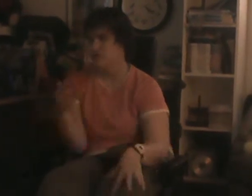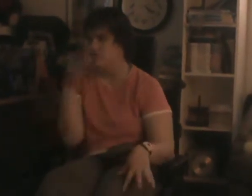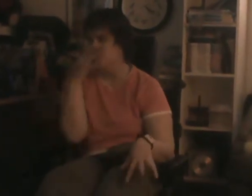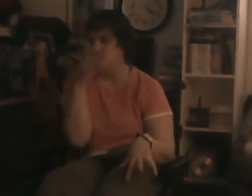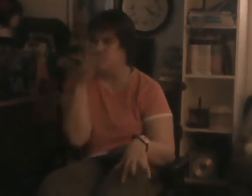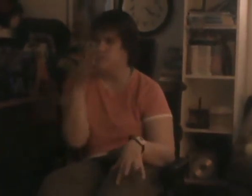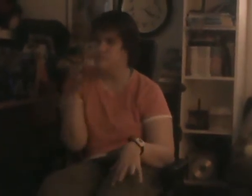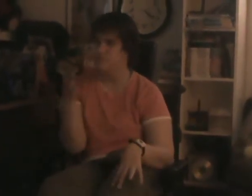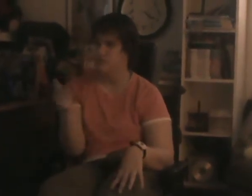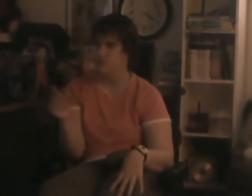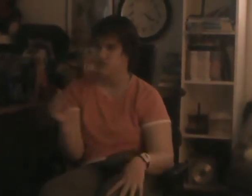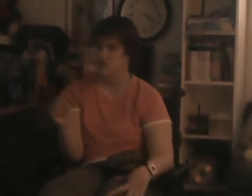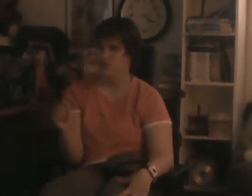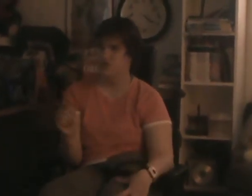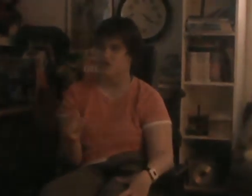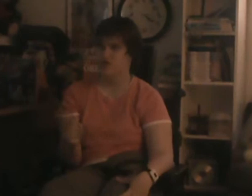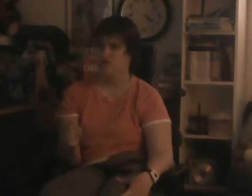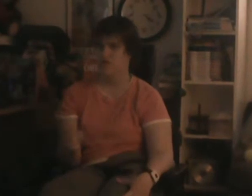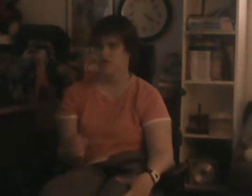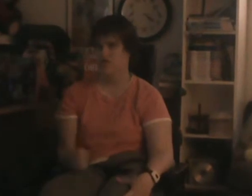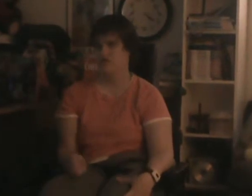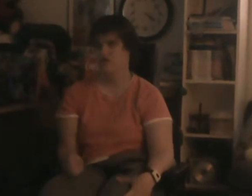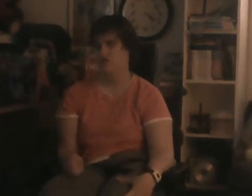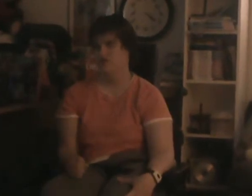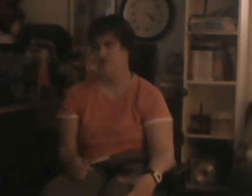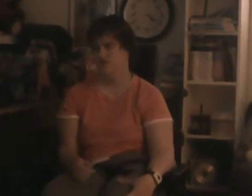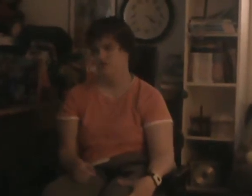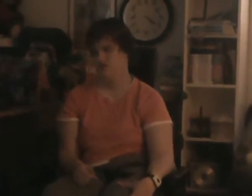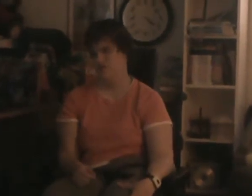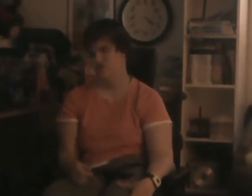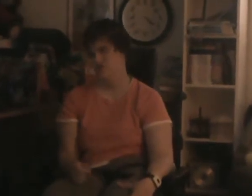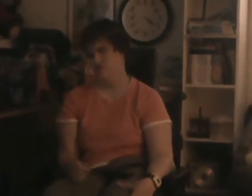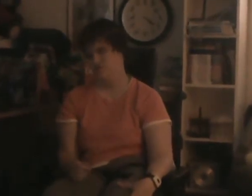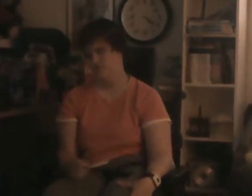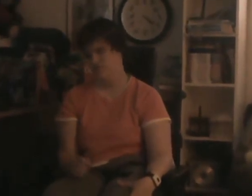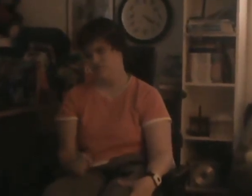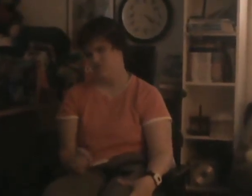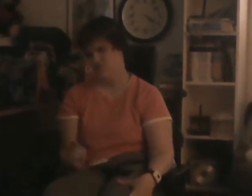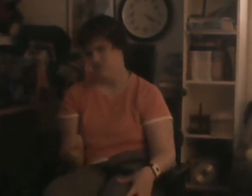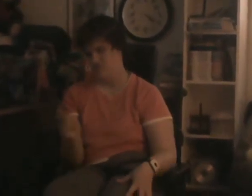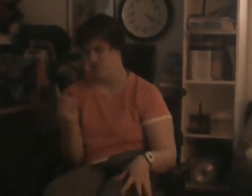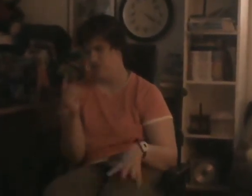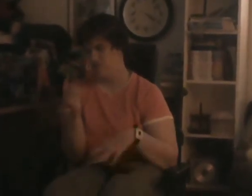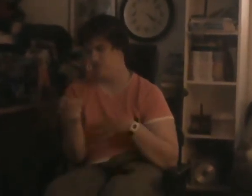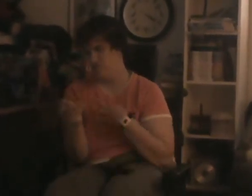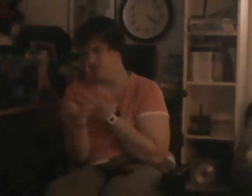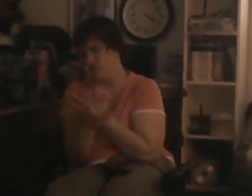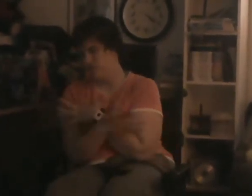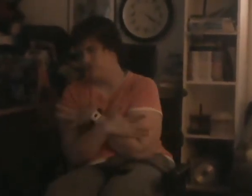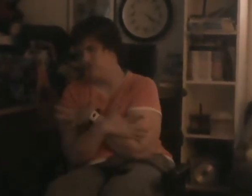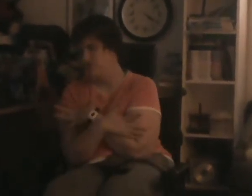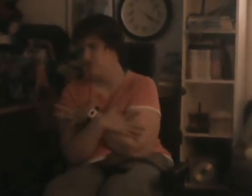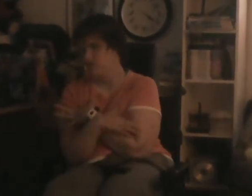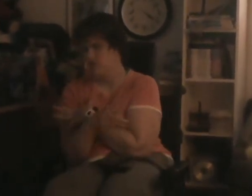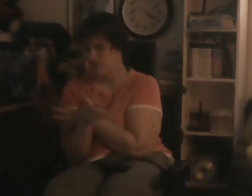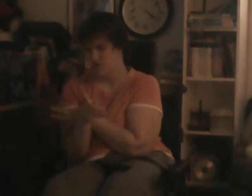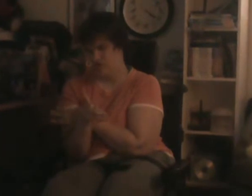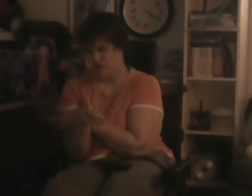you know somehow. I'm gonna be you